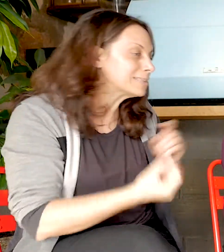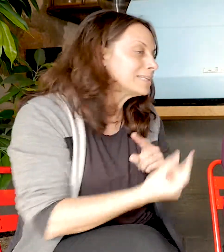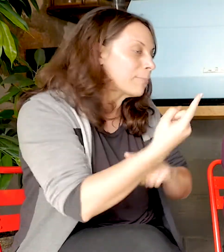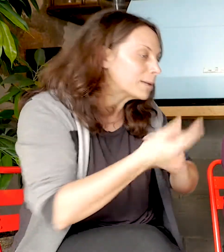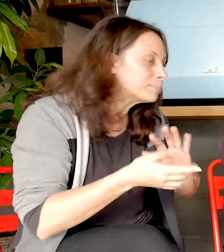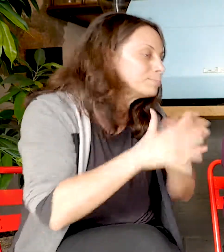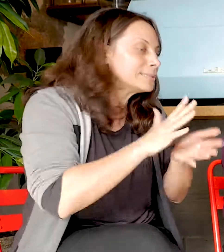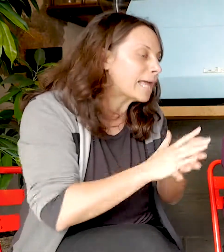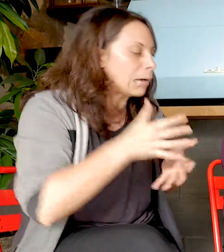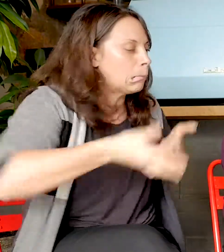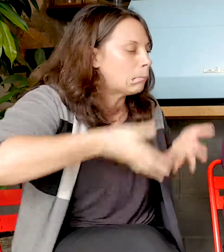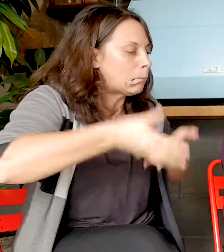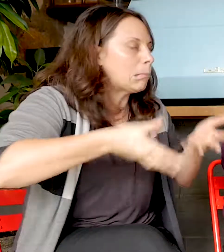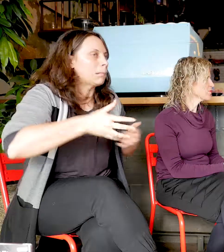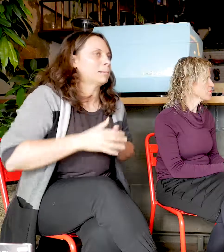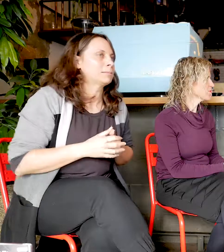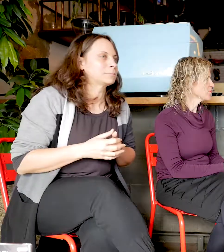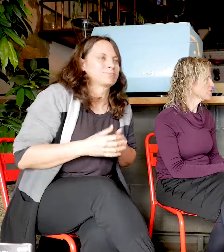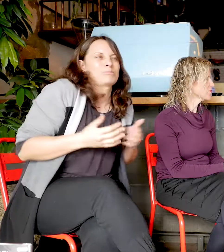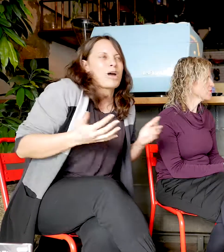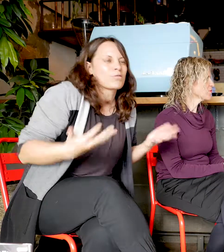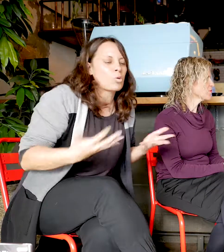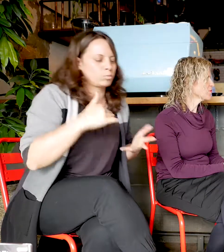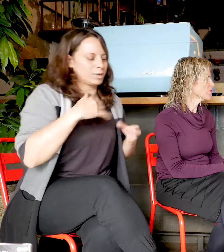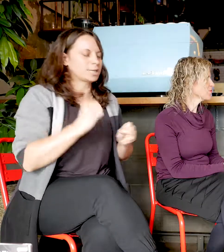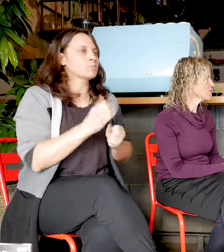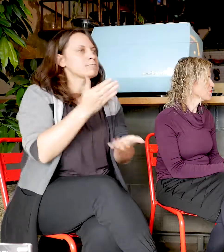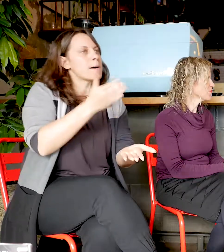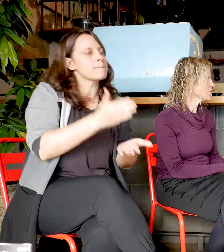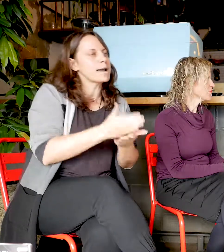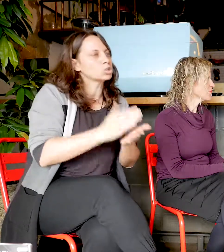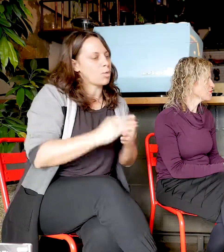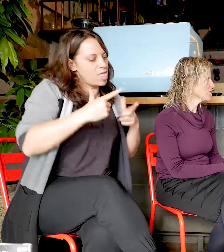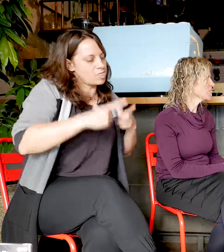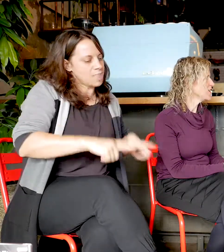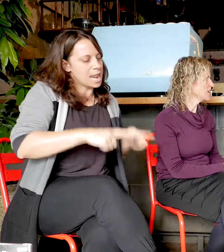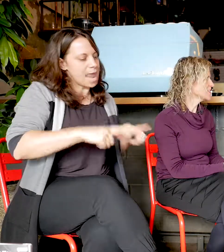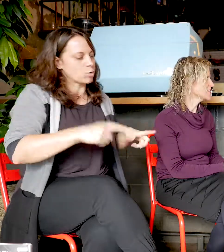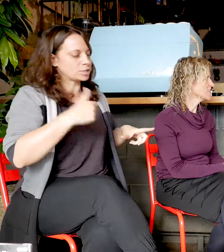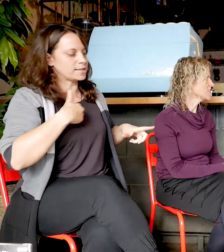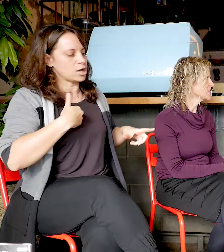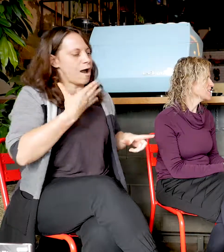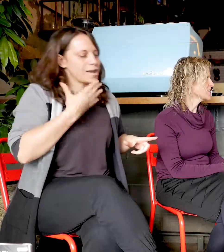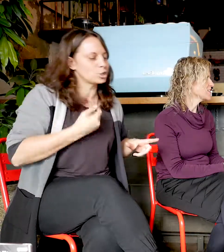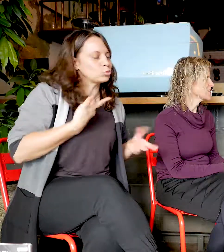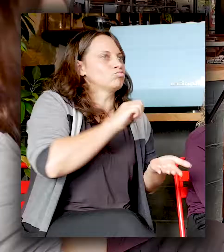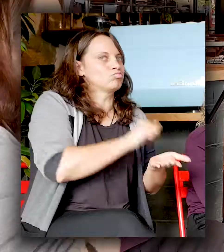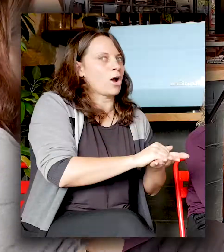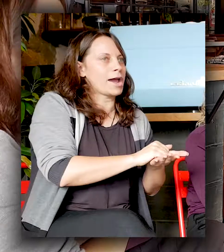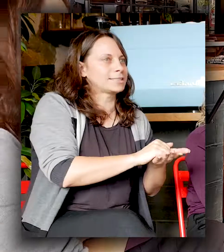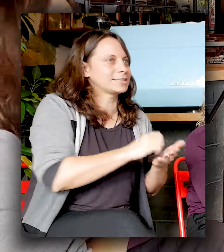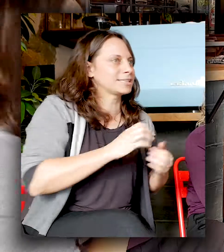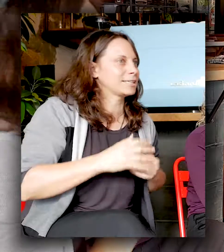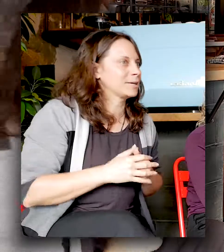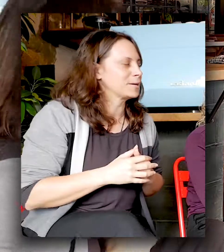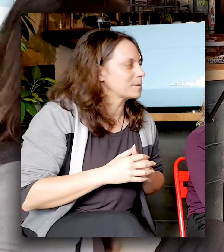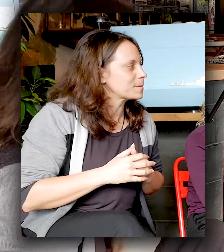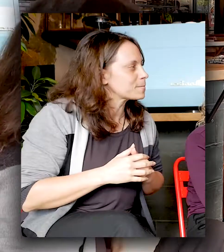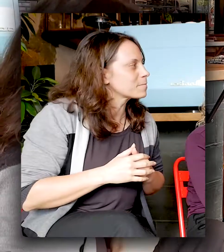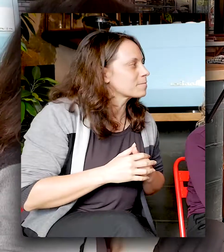the right, you know, making sure that the language that you're using is right and appropriate. Yes. Yeah, yeah, it would be interesting. I'm